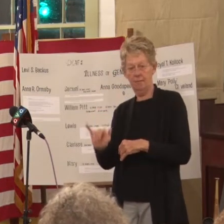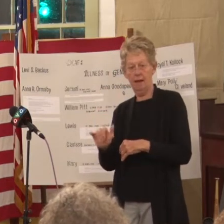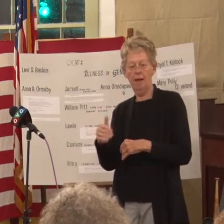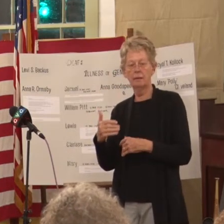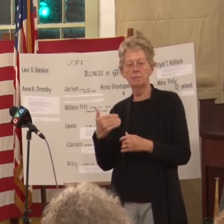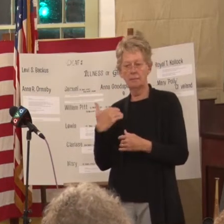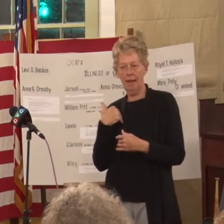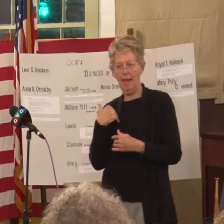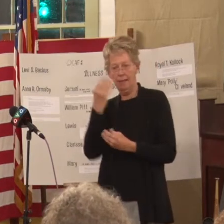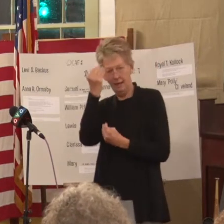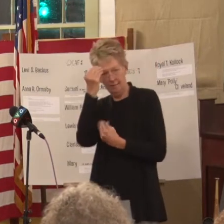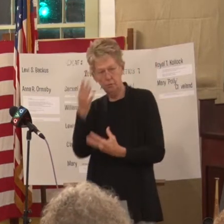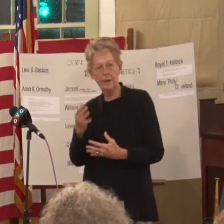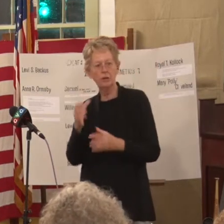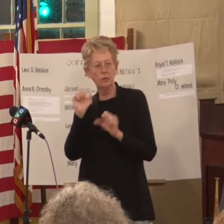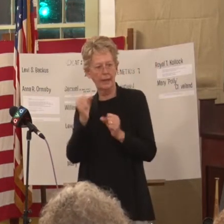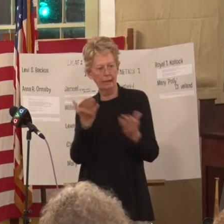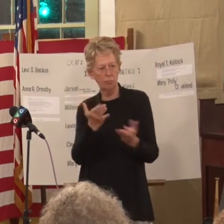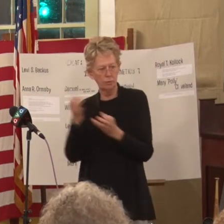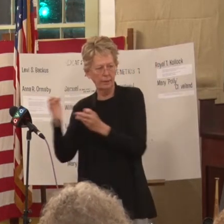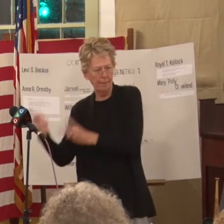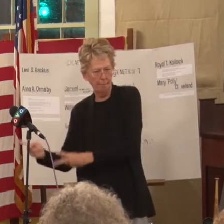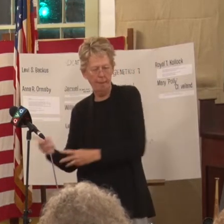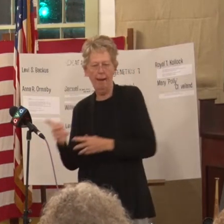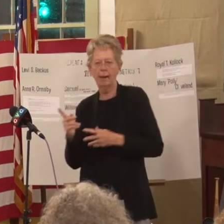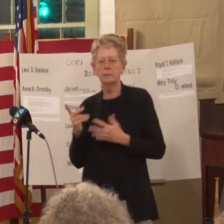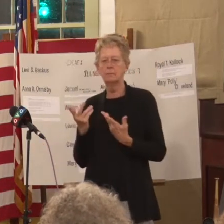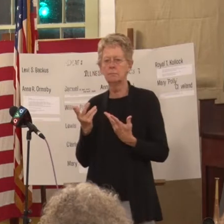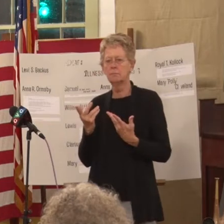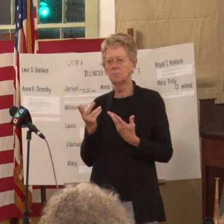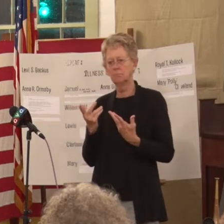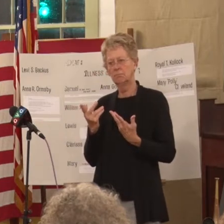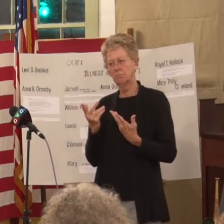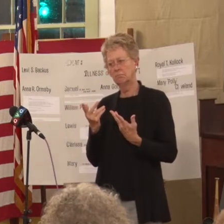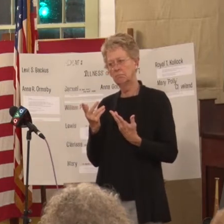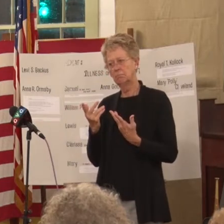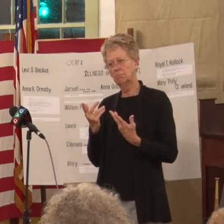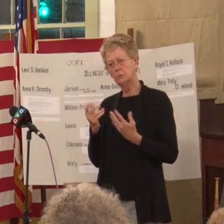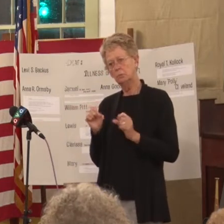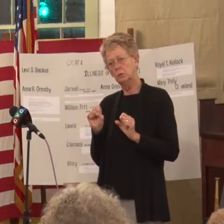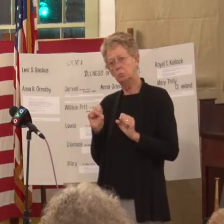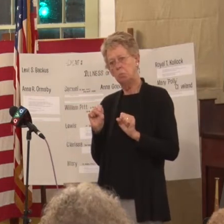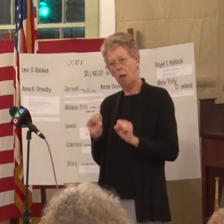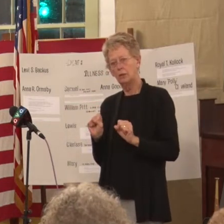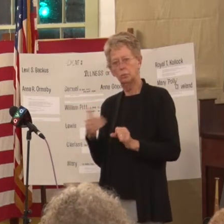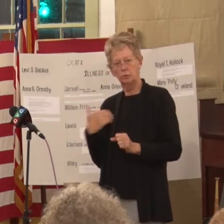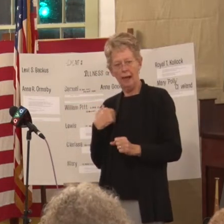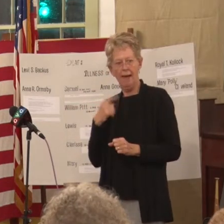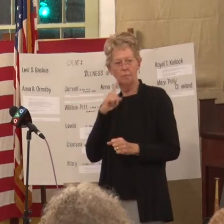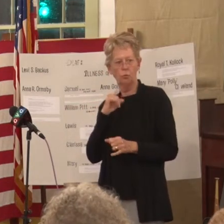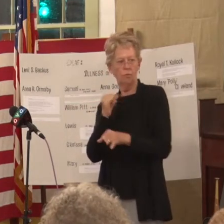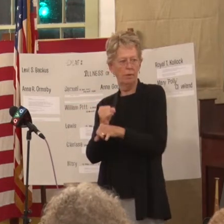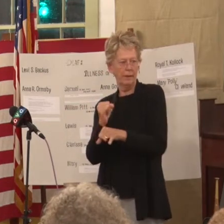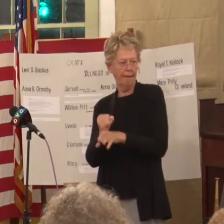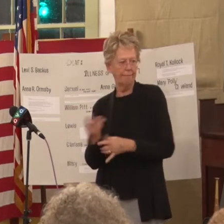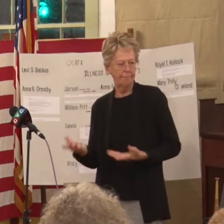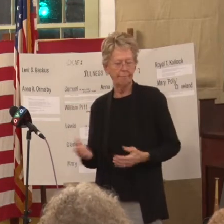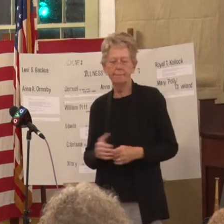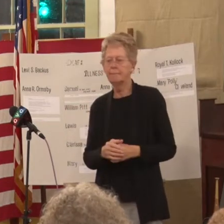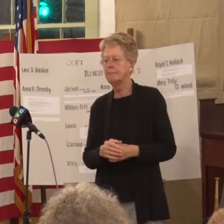to bring back and to see that it was plausible to have a school for the deaf. And then from